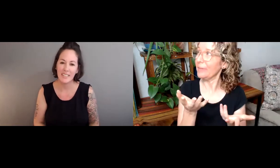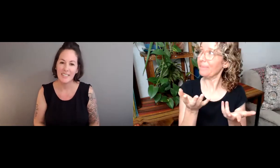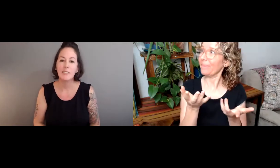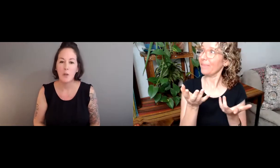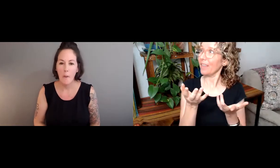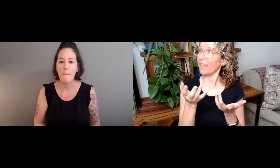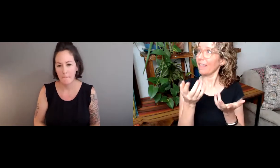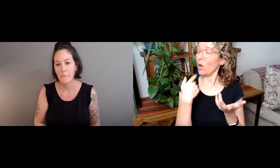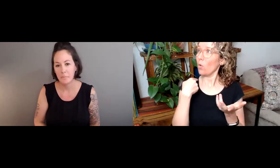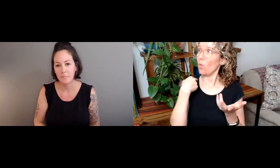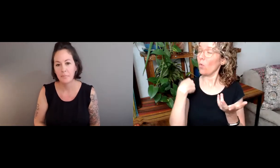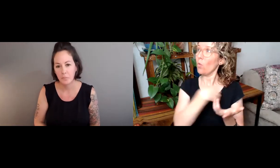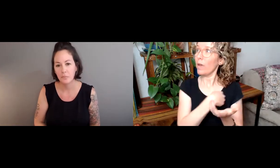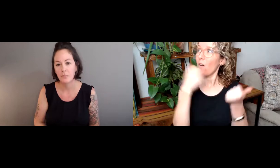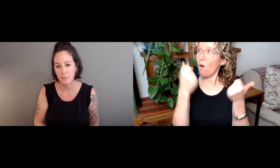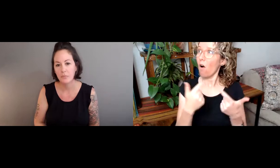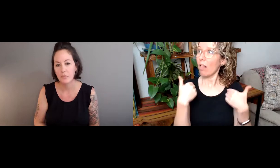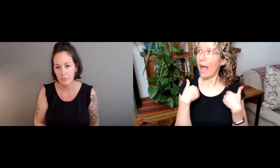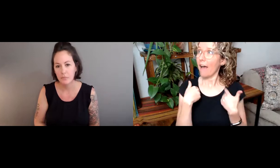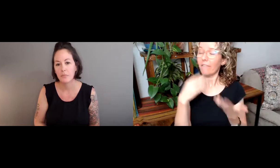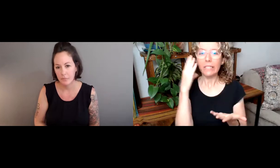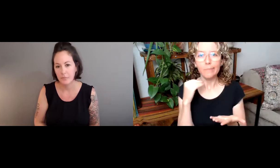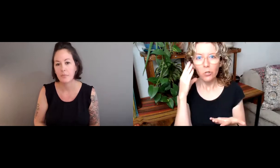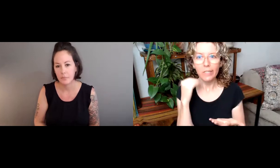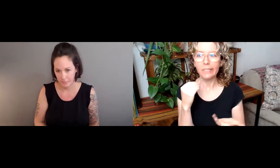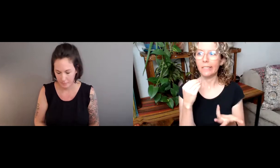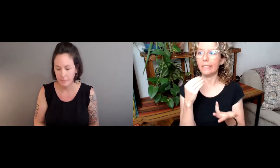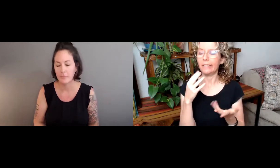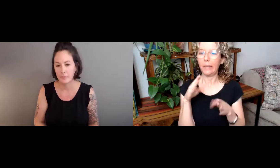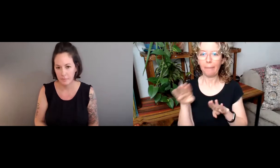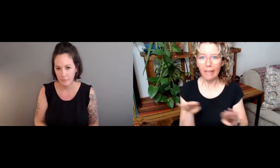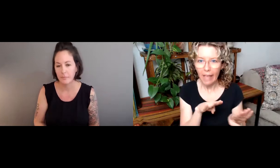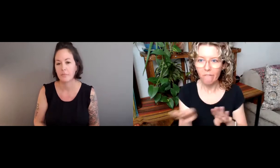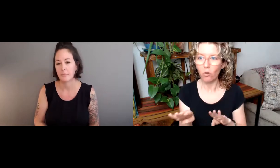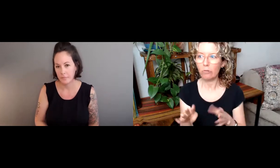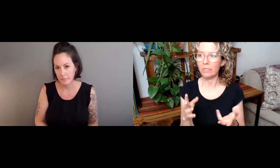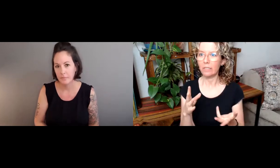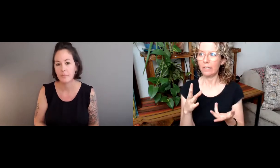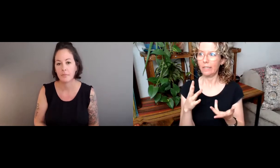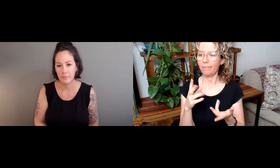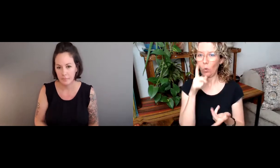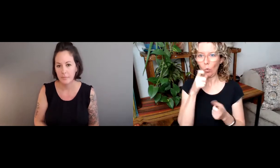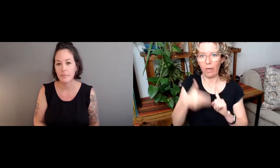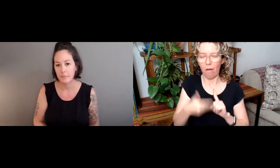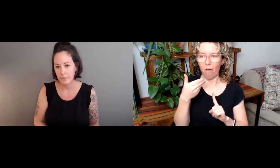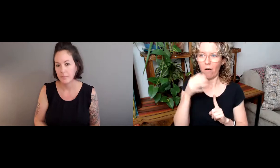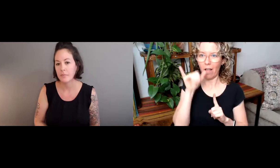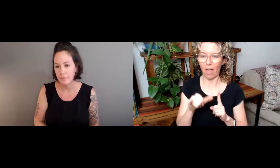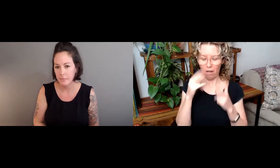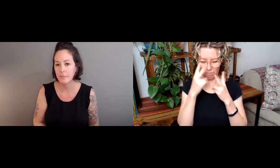And thinking about what that word means is that we all have experiences and behaviors